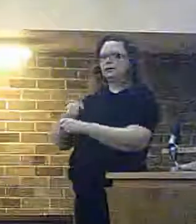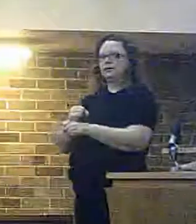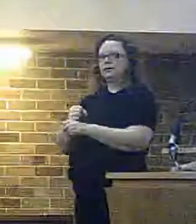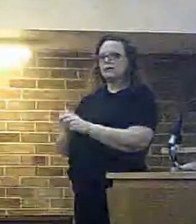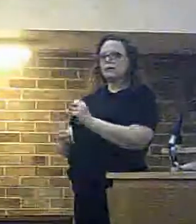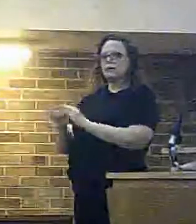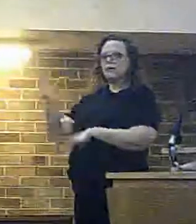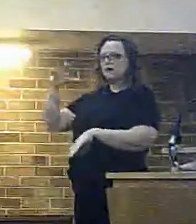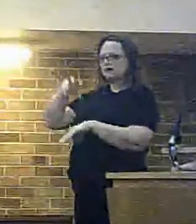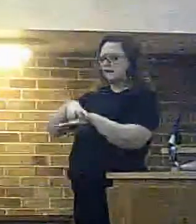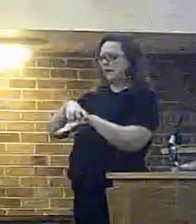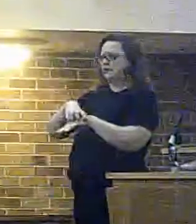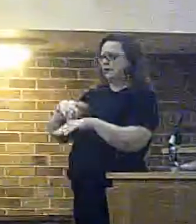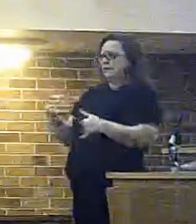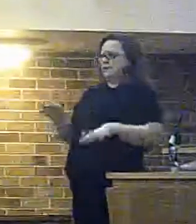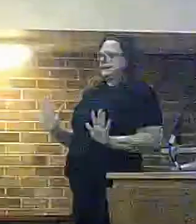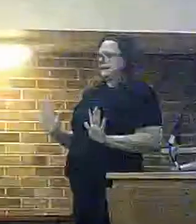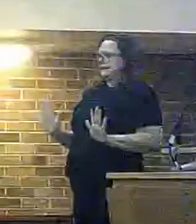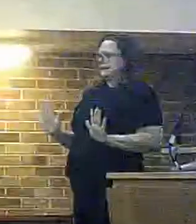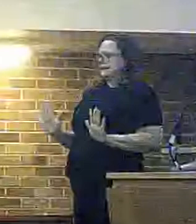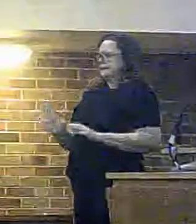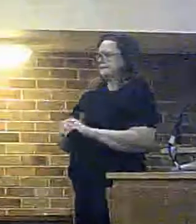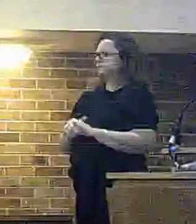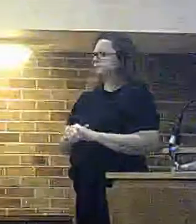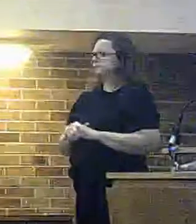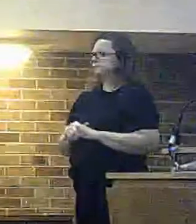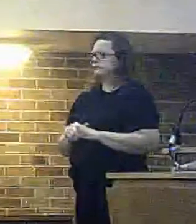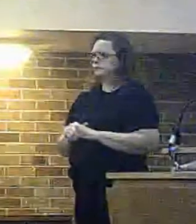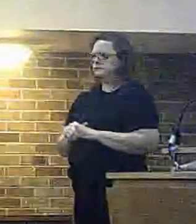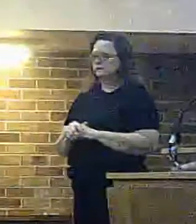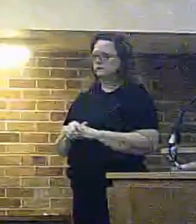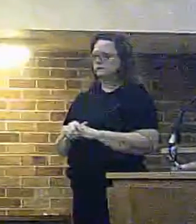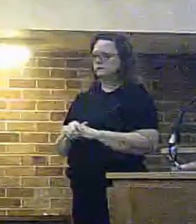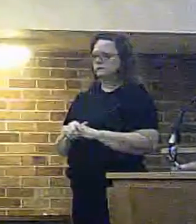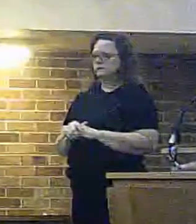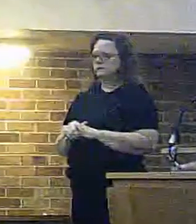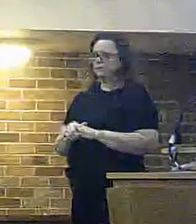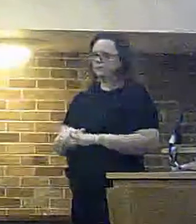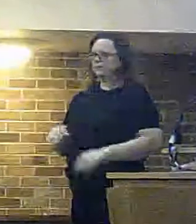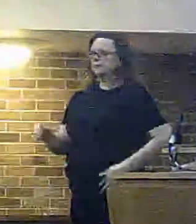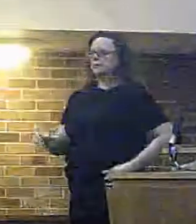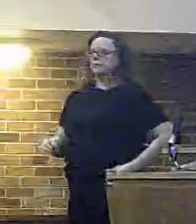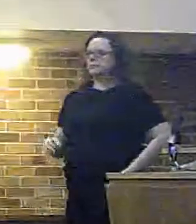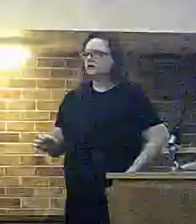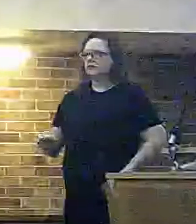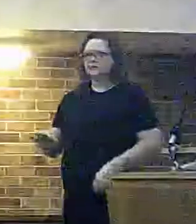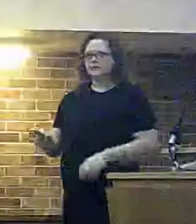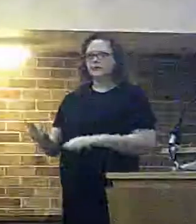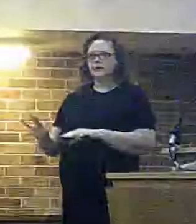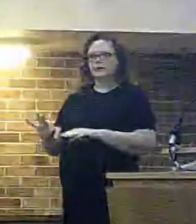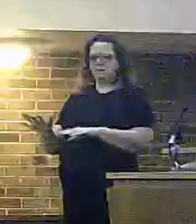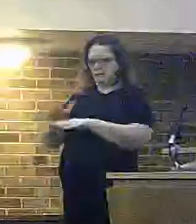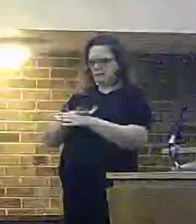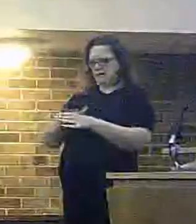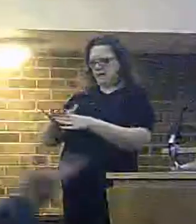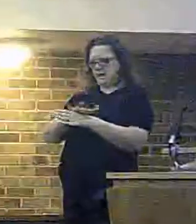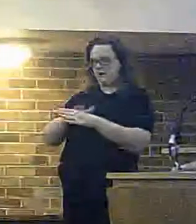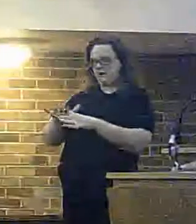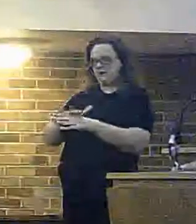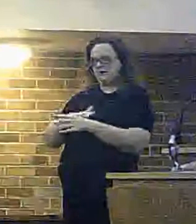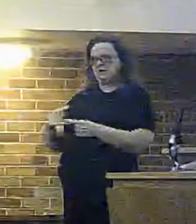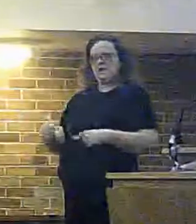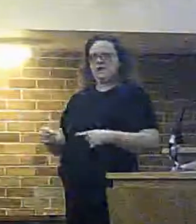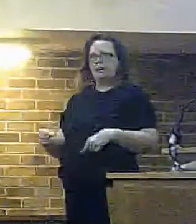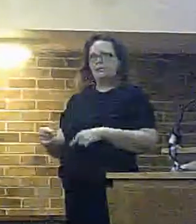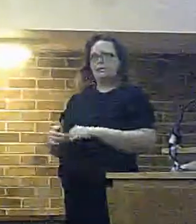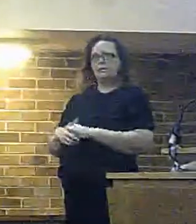by a fire station and in other words there is no site available then that opens the